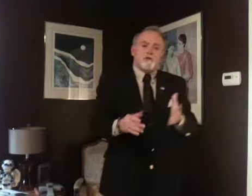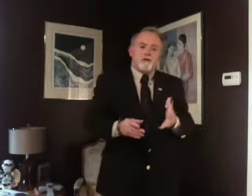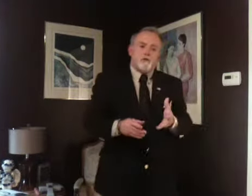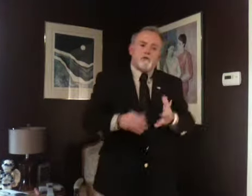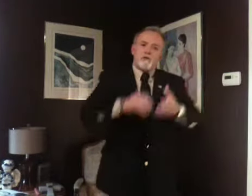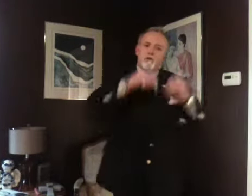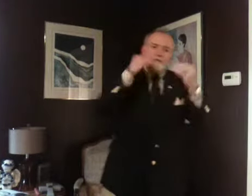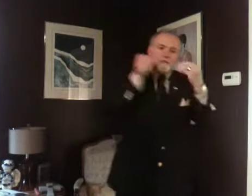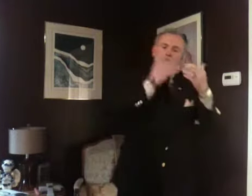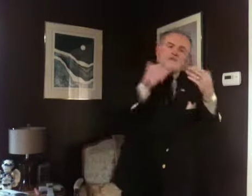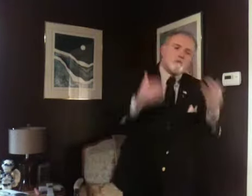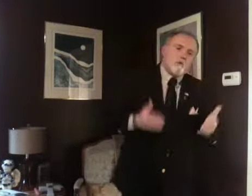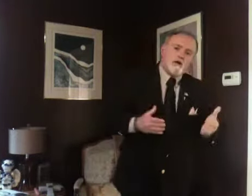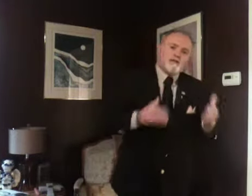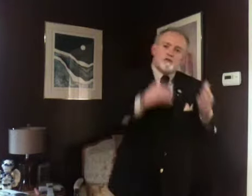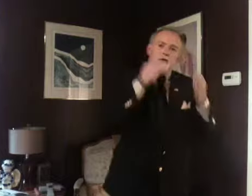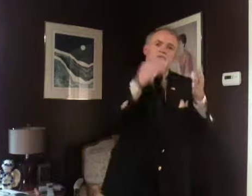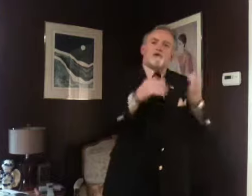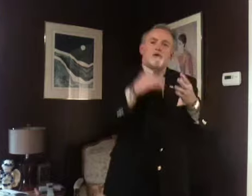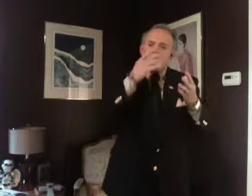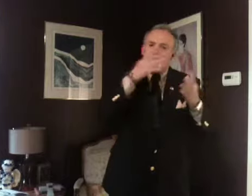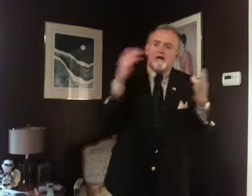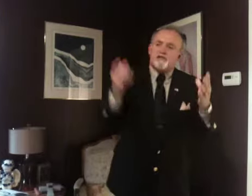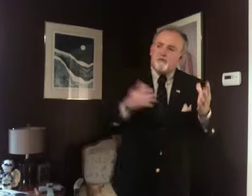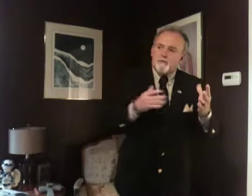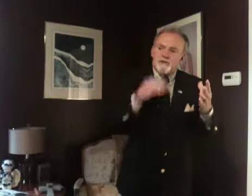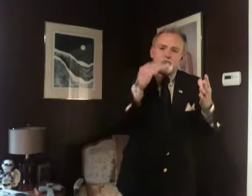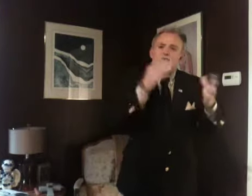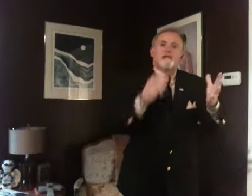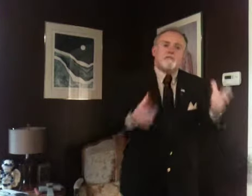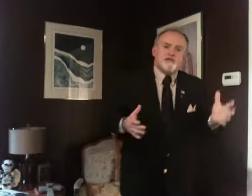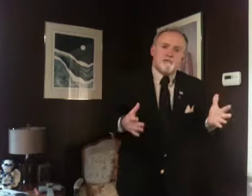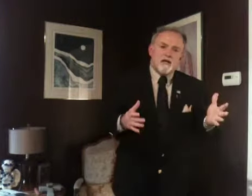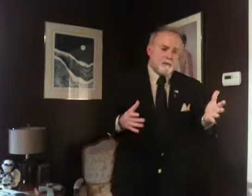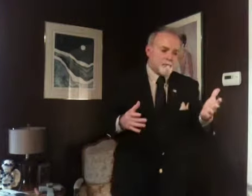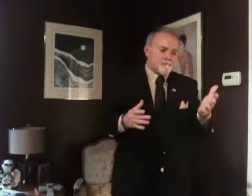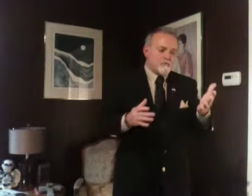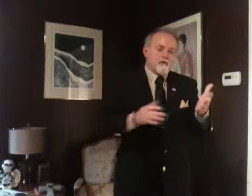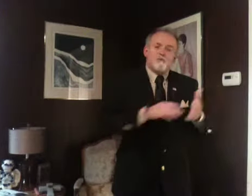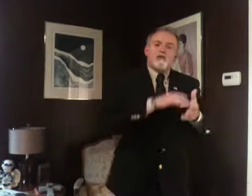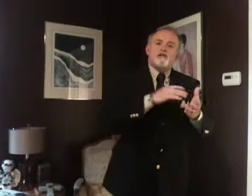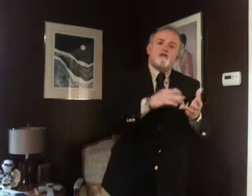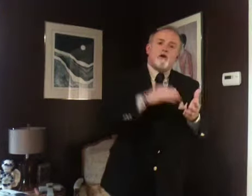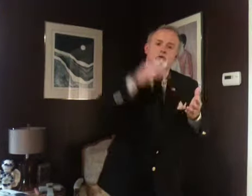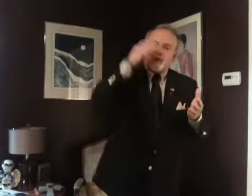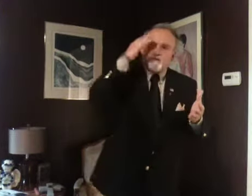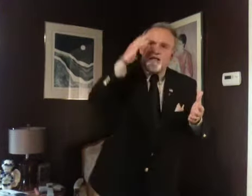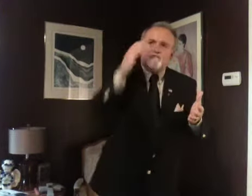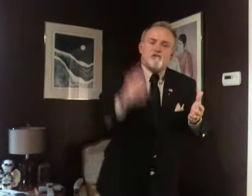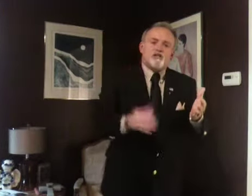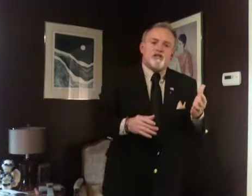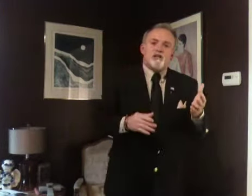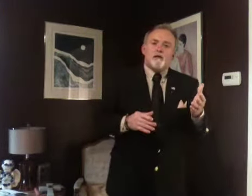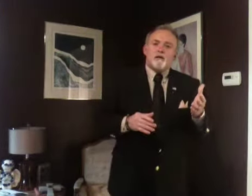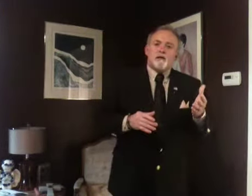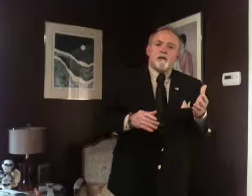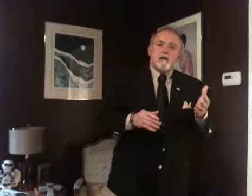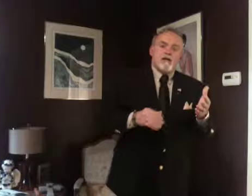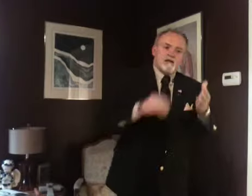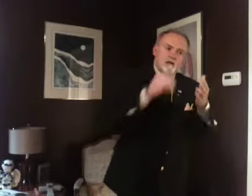really want. Maybe you want some white strips to go, your bright strips to brighten up your smile. Well, then you start with that vision, and